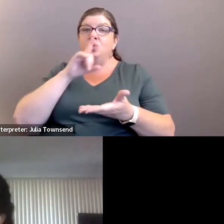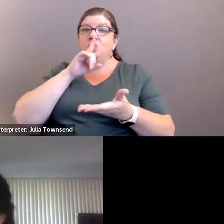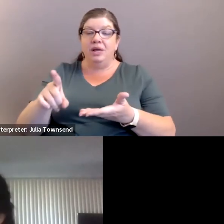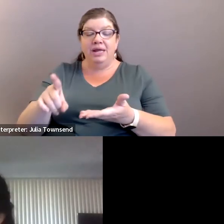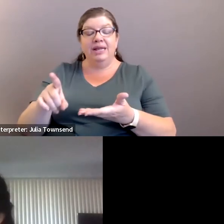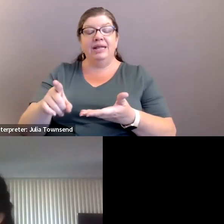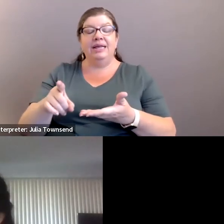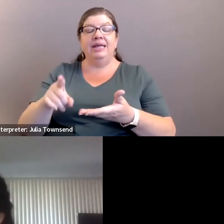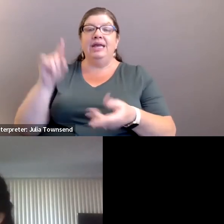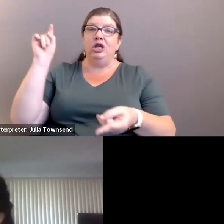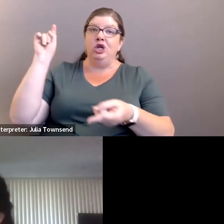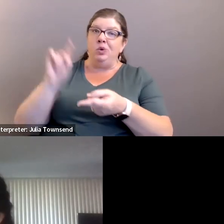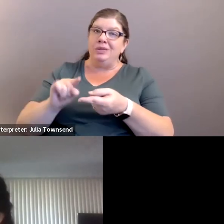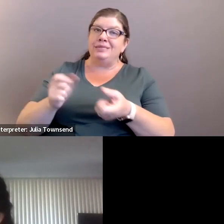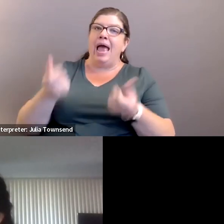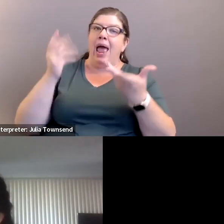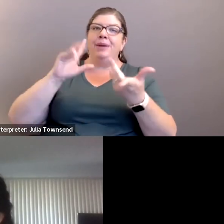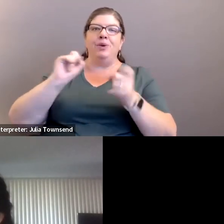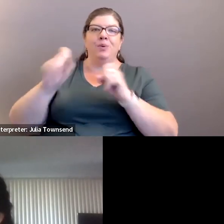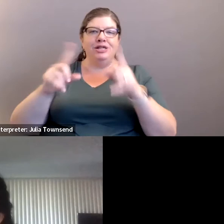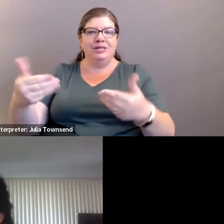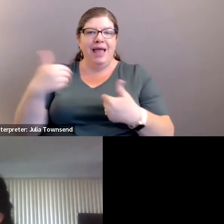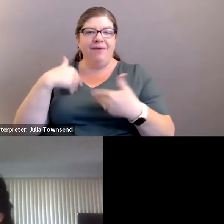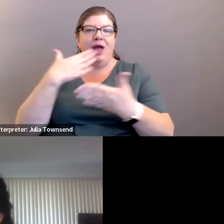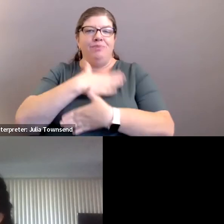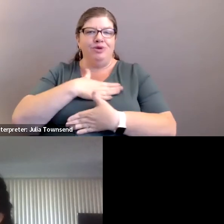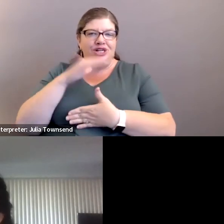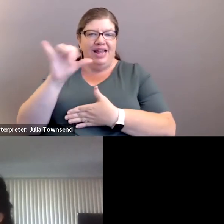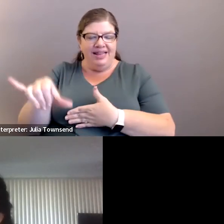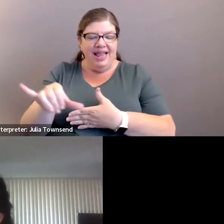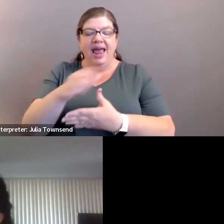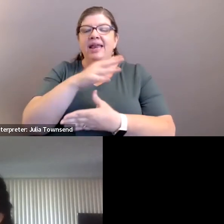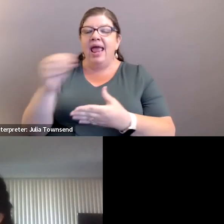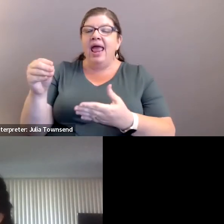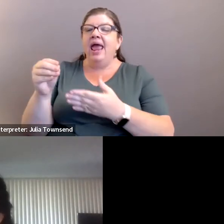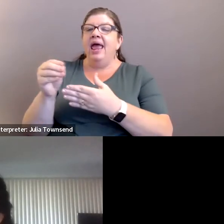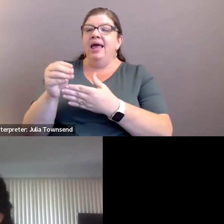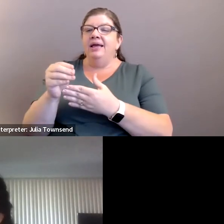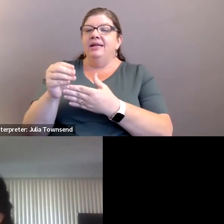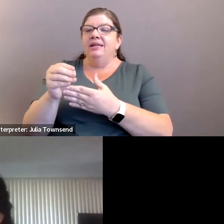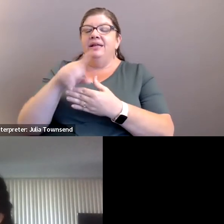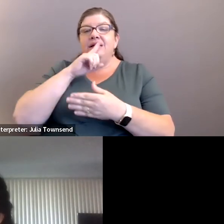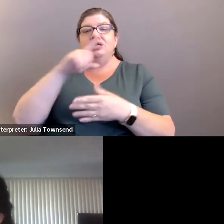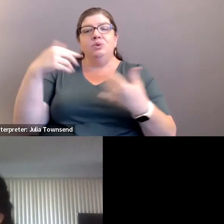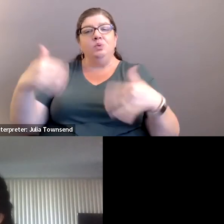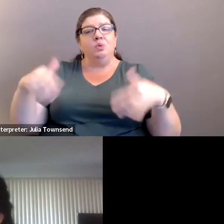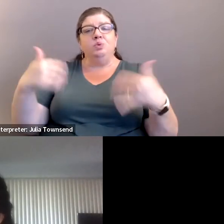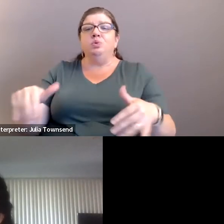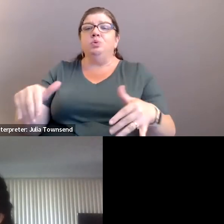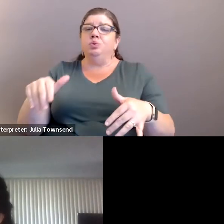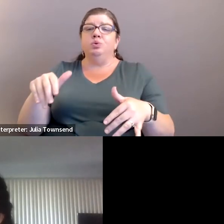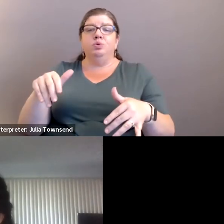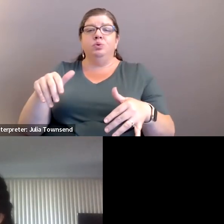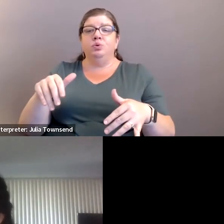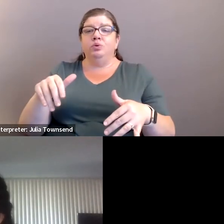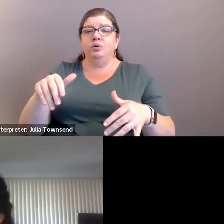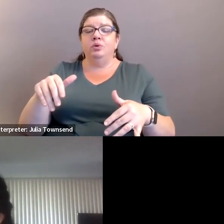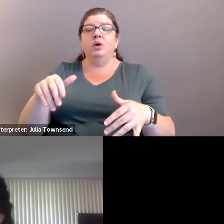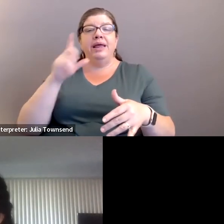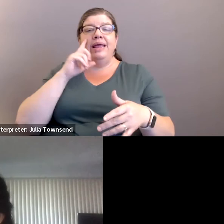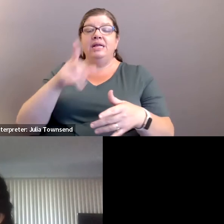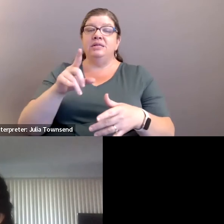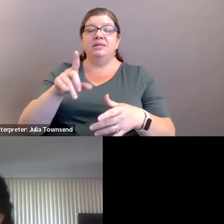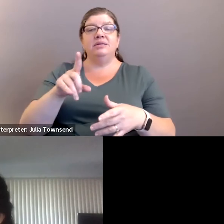decreases the number of questions so I really appreciate your doing that and it's it's